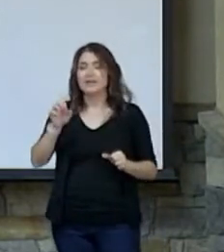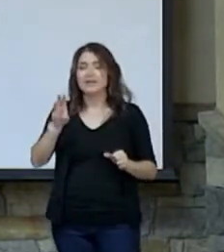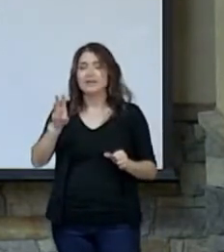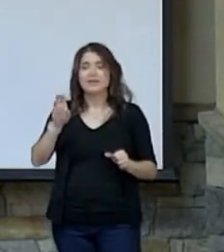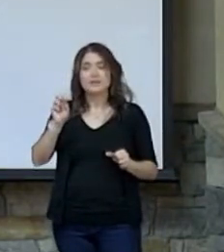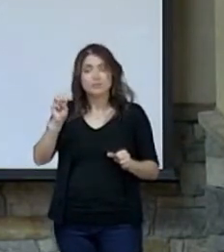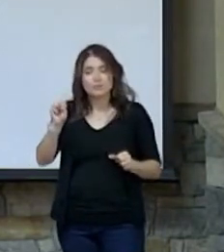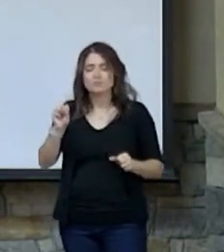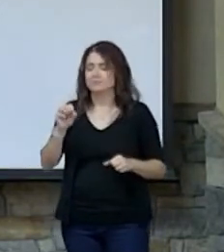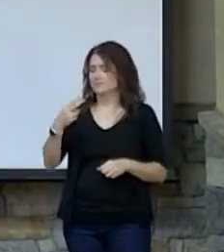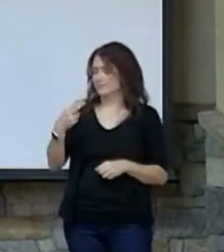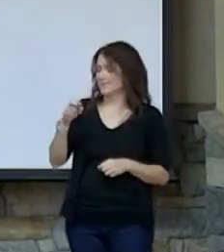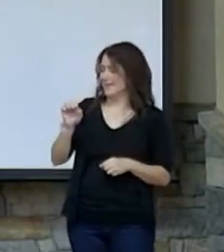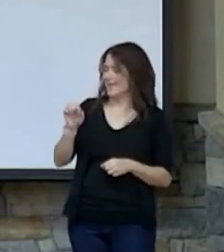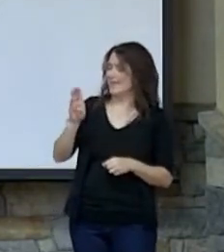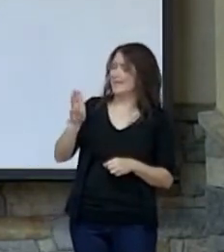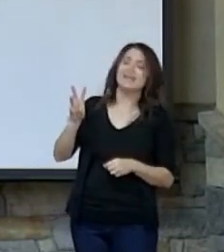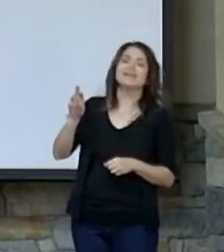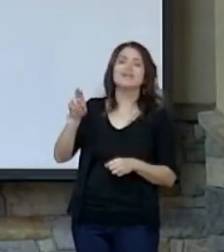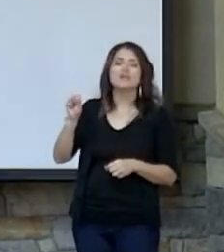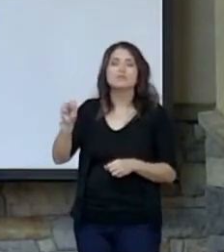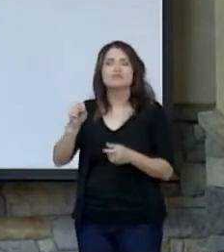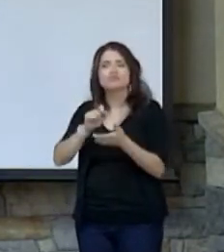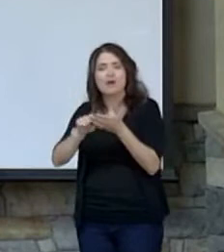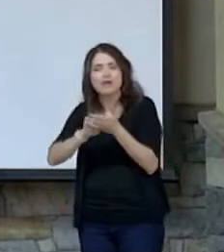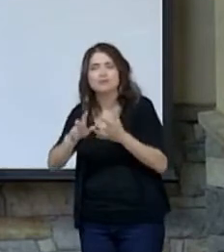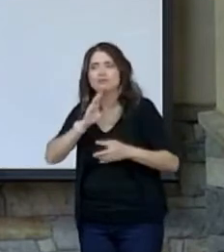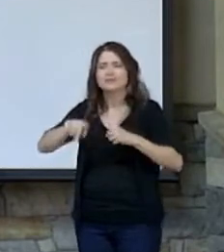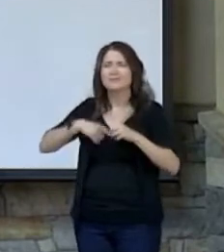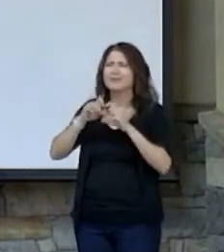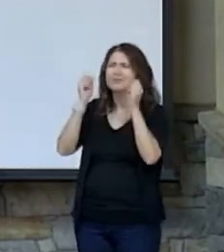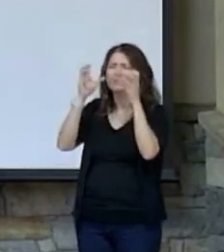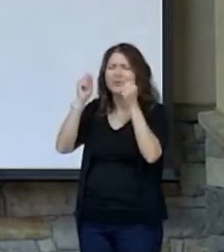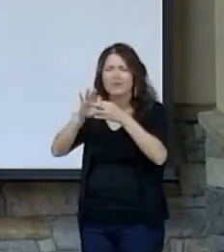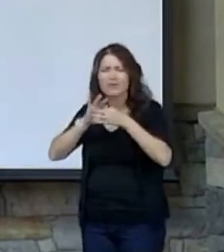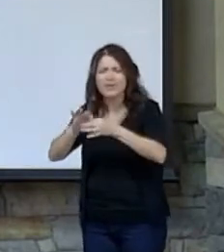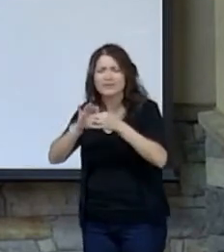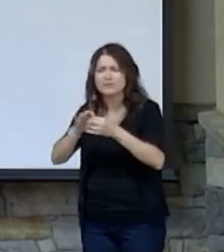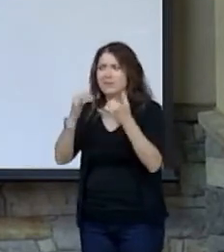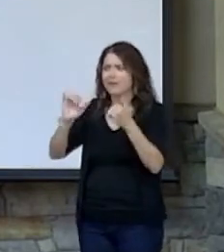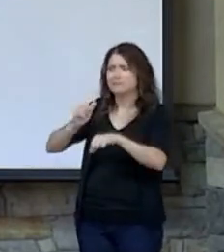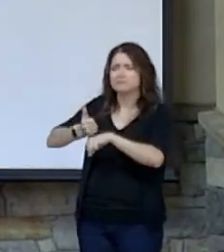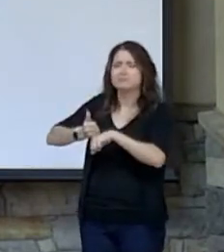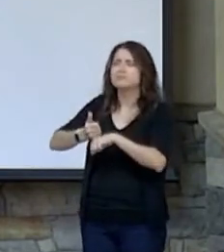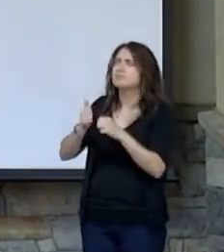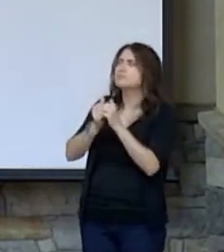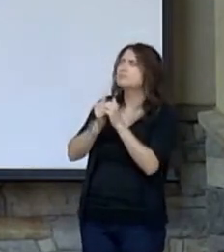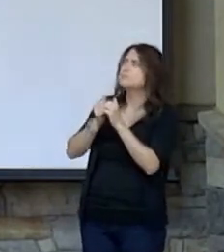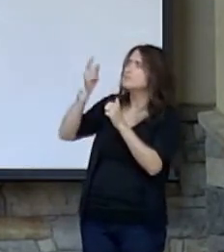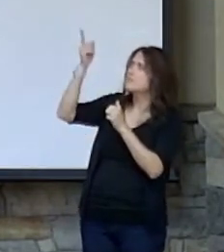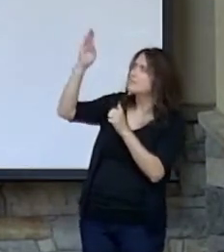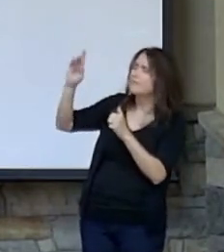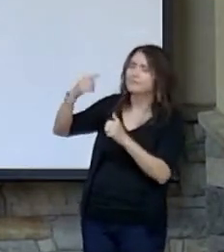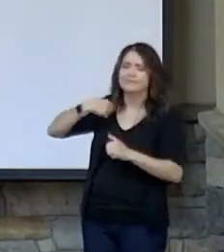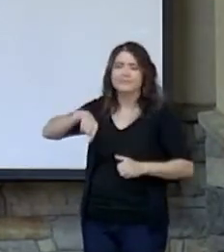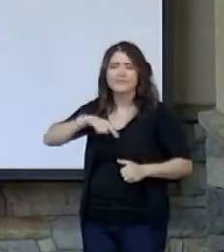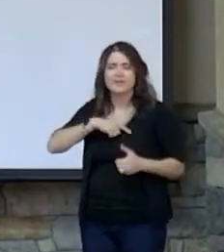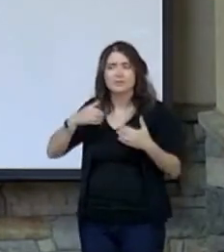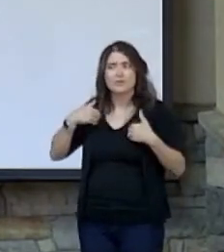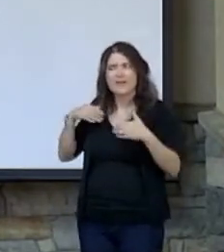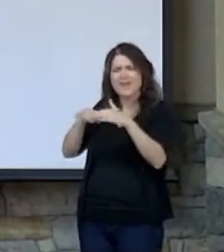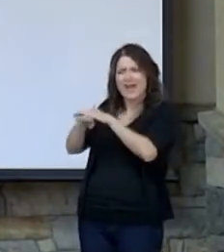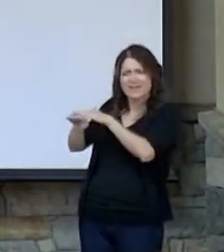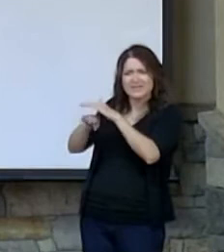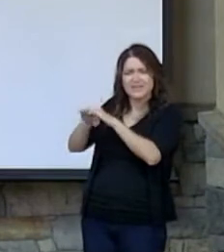about this incredible relationship that now exists between us and God, where we have access to the very place where